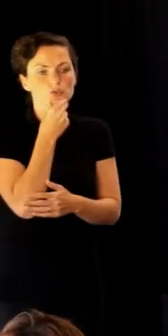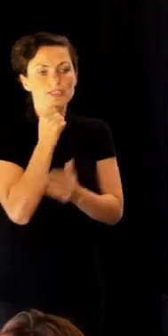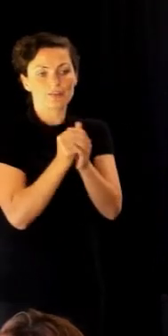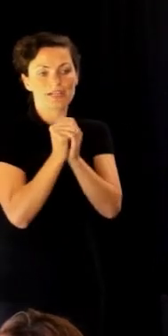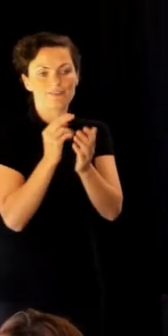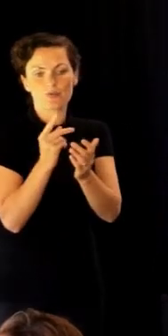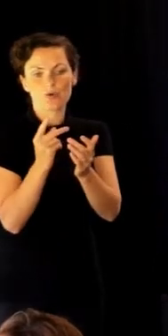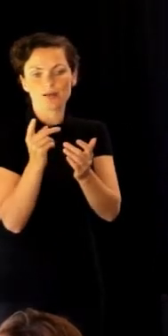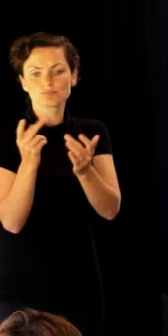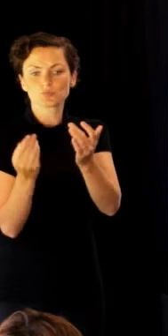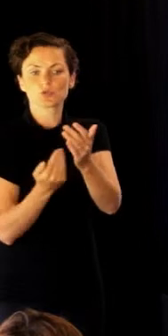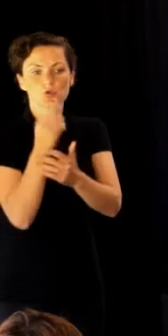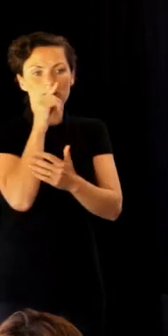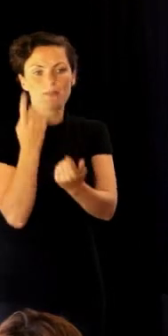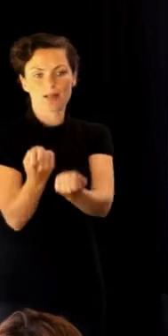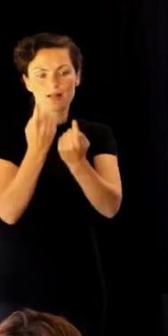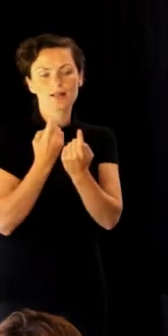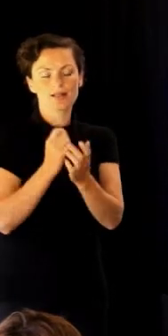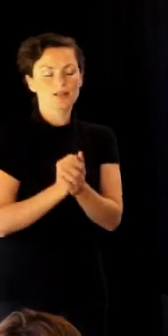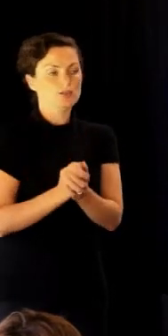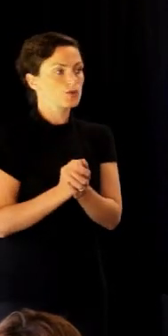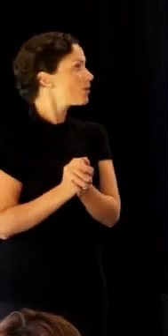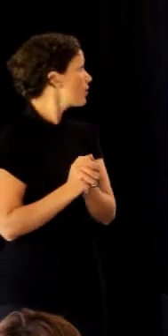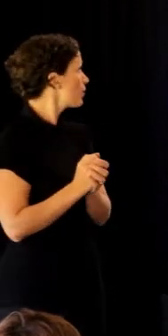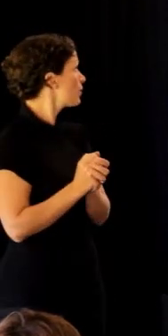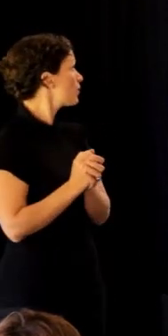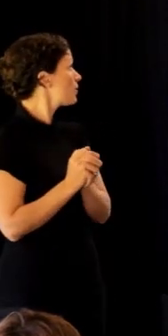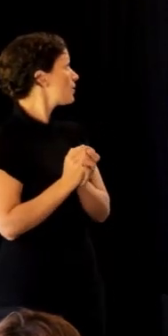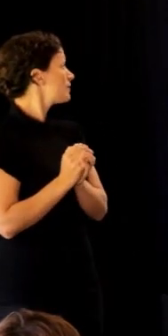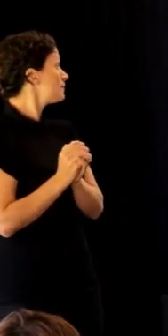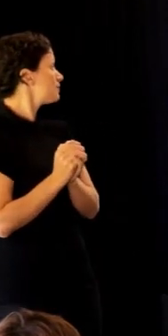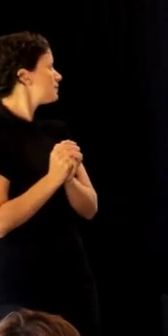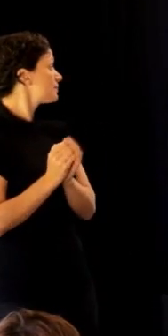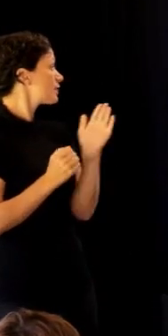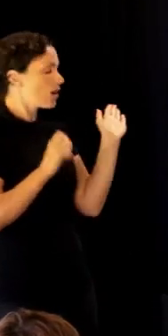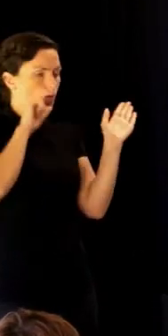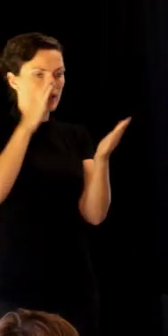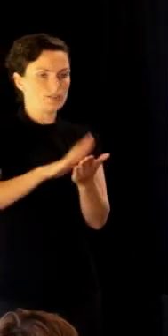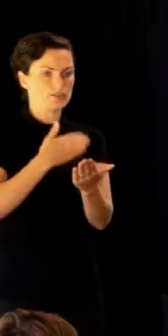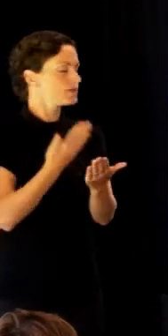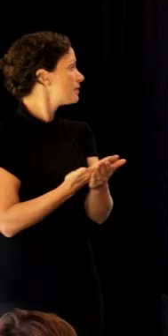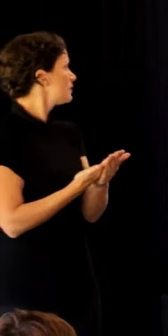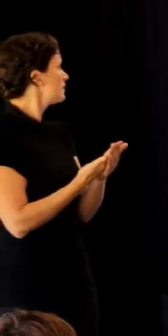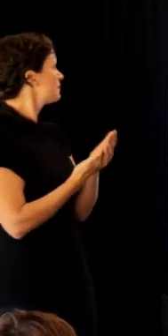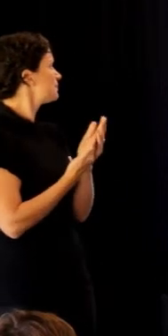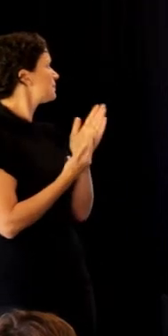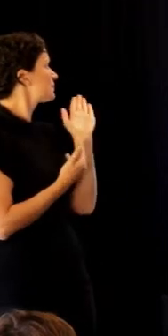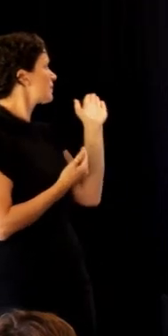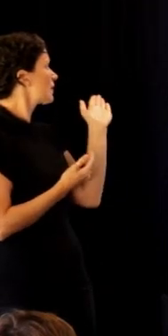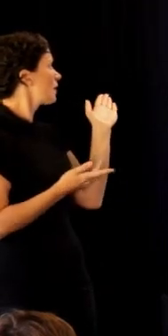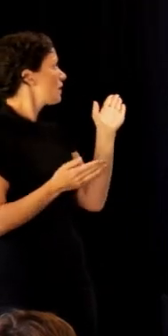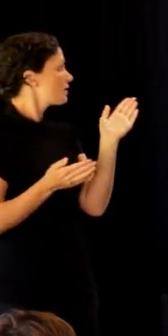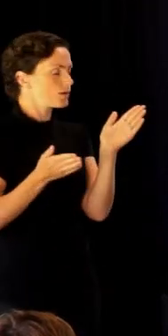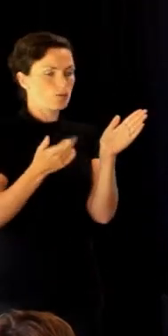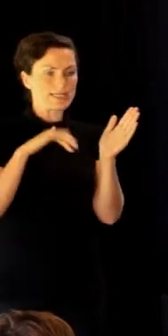newcomers. So our puketoki we created, that I'll translate, Ka Himura, be alert, we